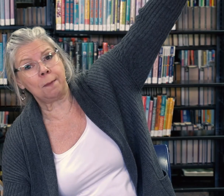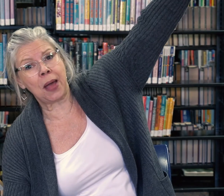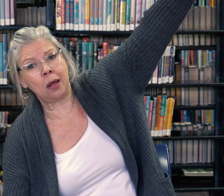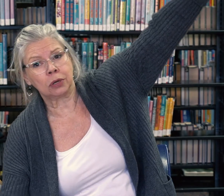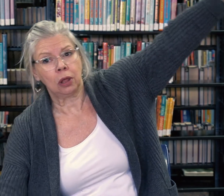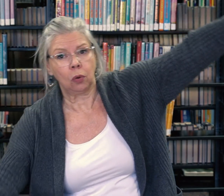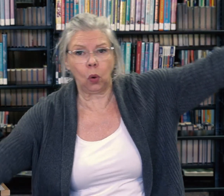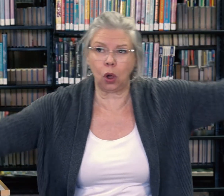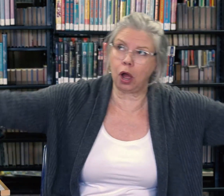boat. Whoa.